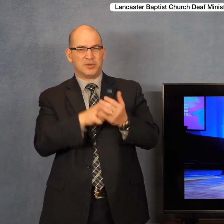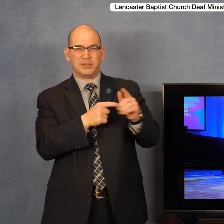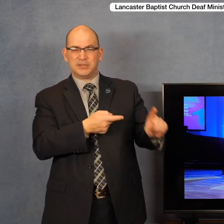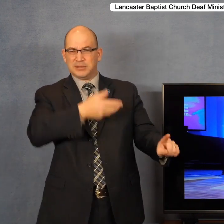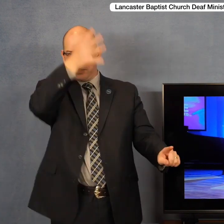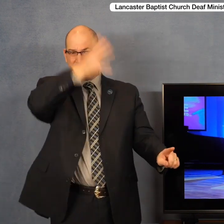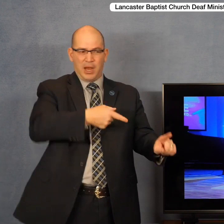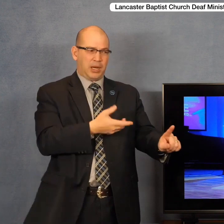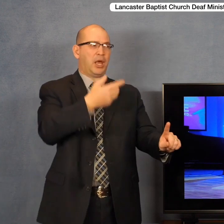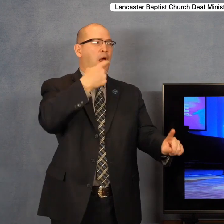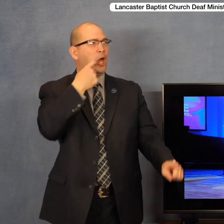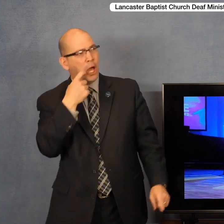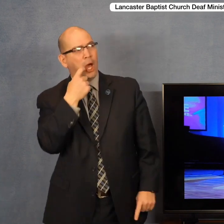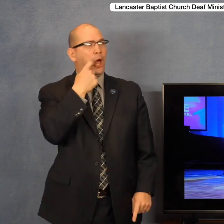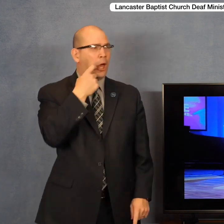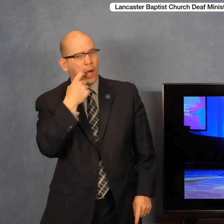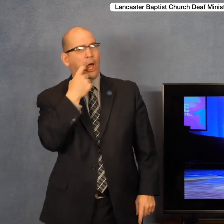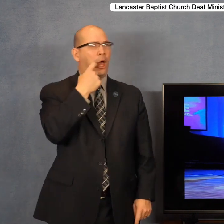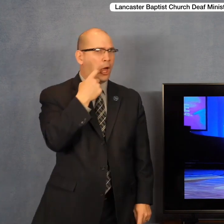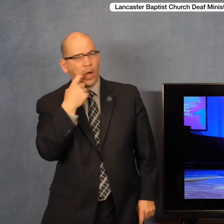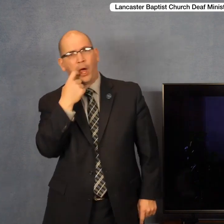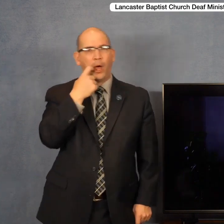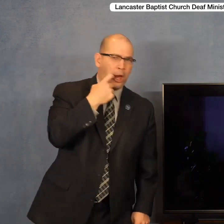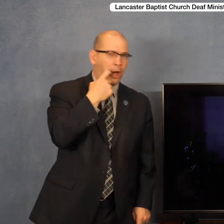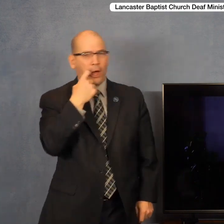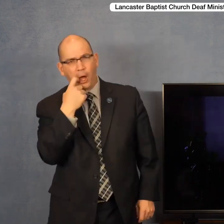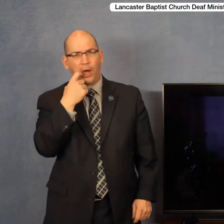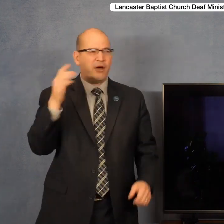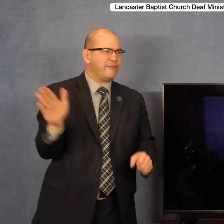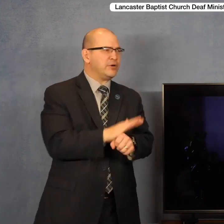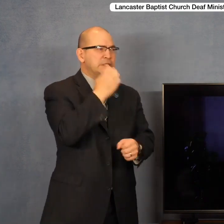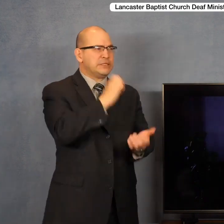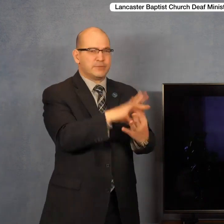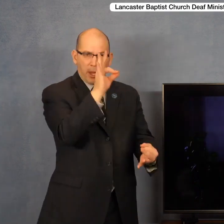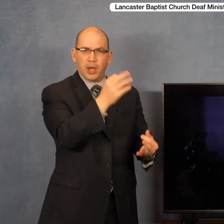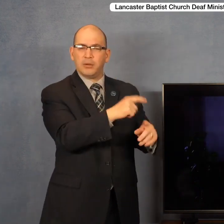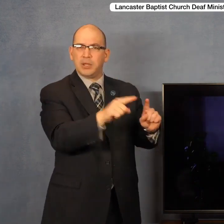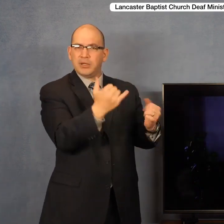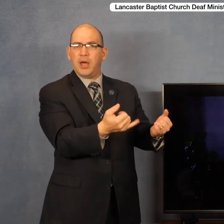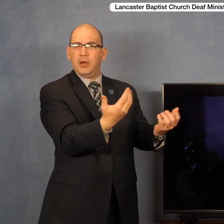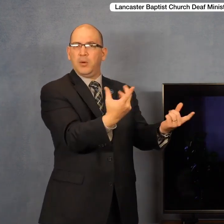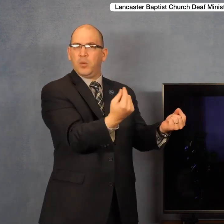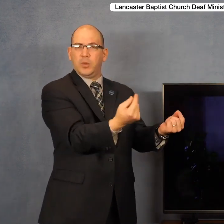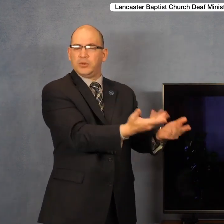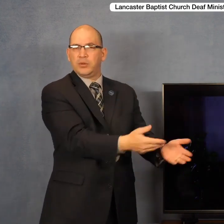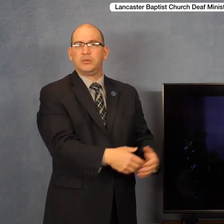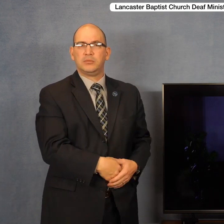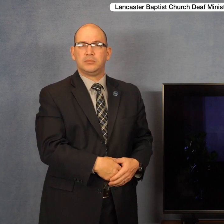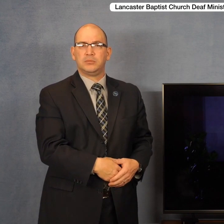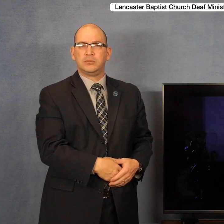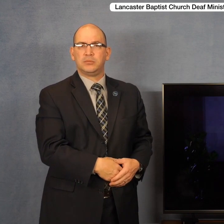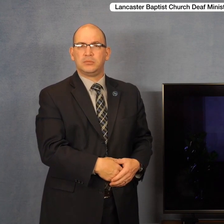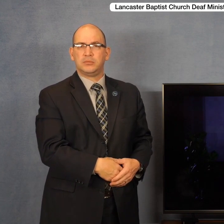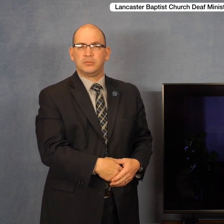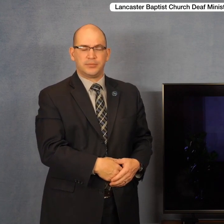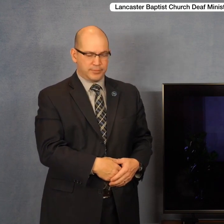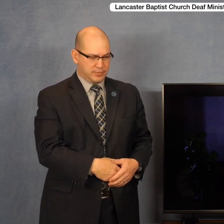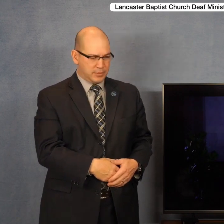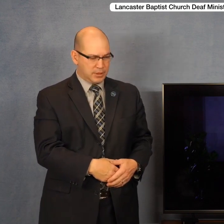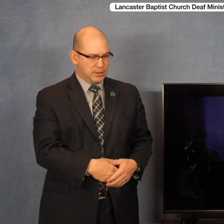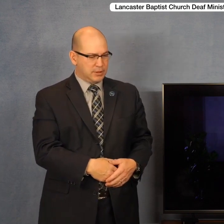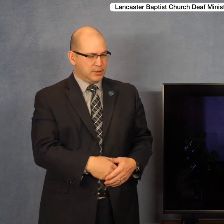former demonic possessed man. Notice what it says here. This one that was addicted prior to Satan.